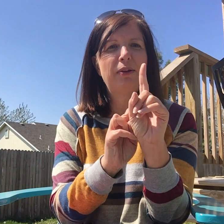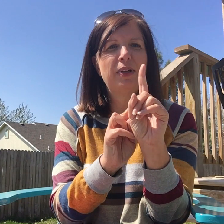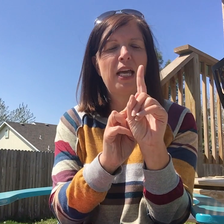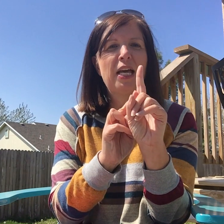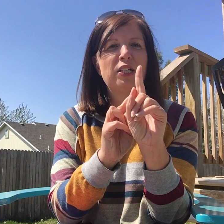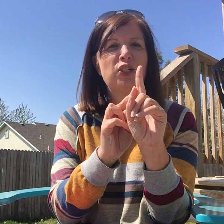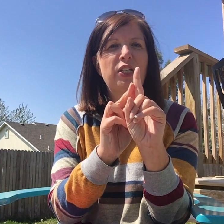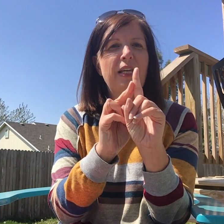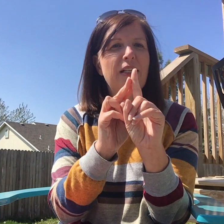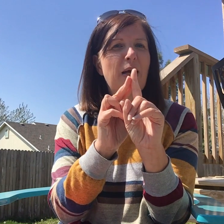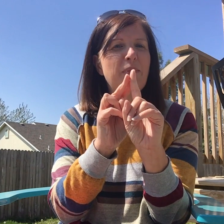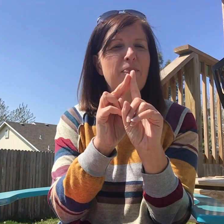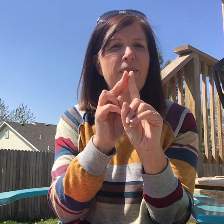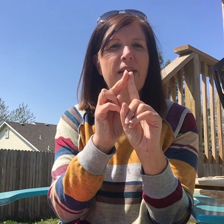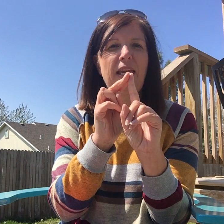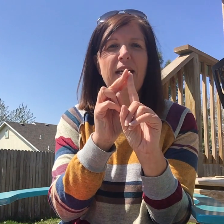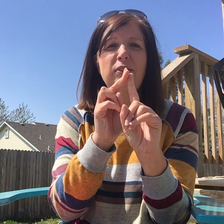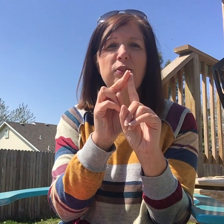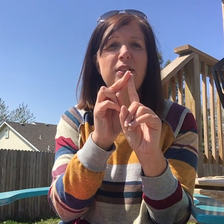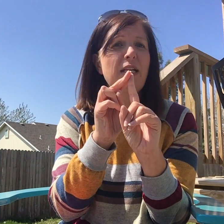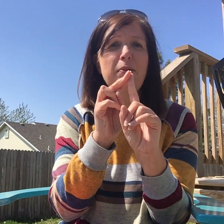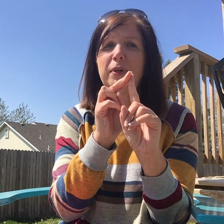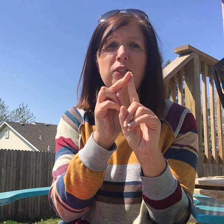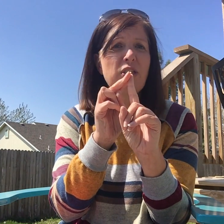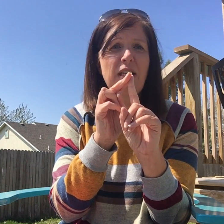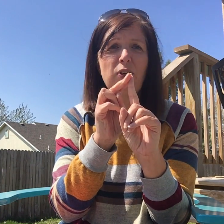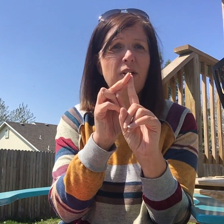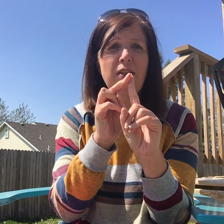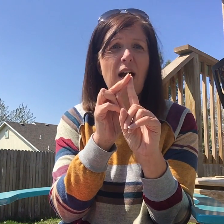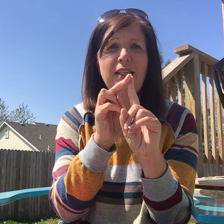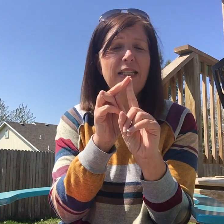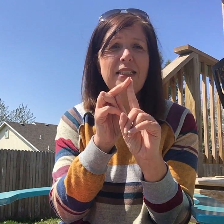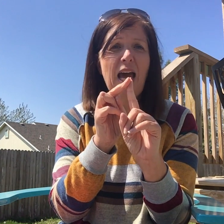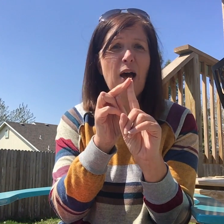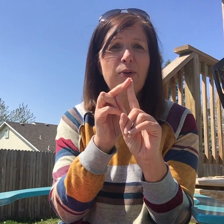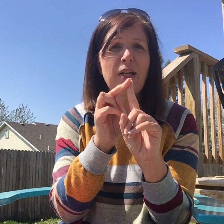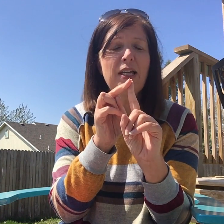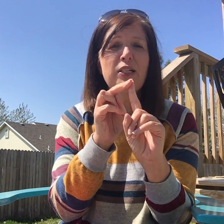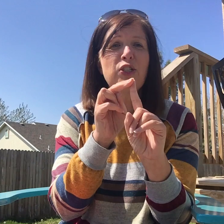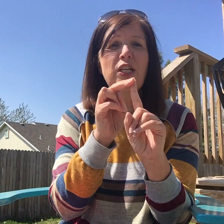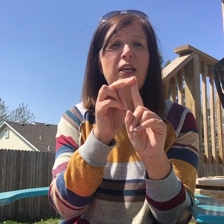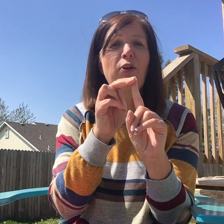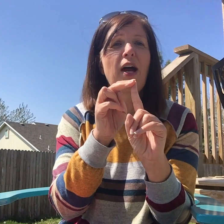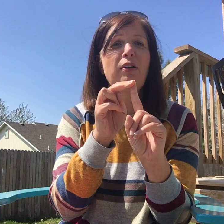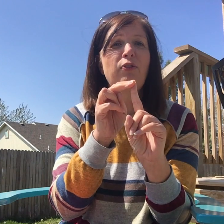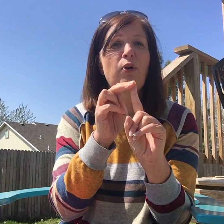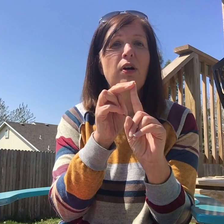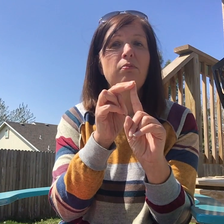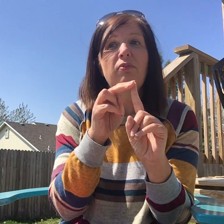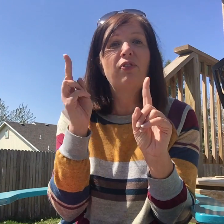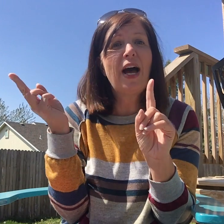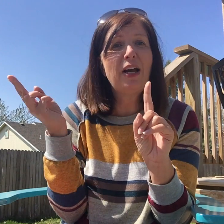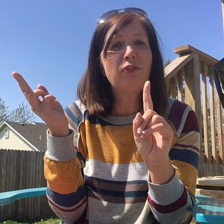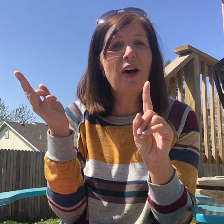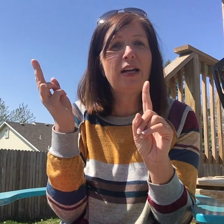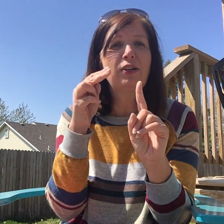she climbed up the candlestick but she could not get down she cried for firefighters